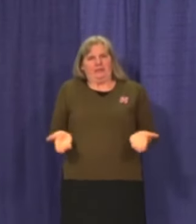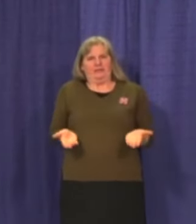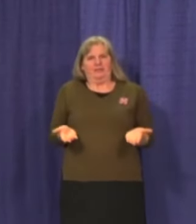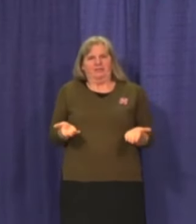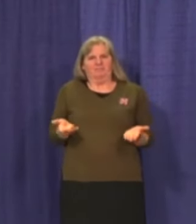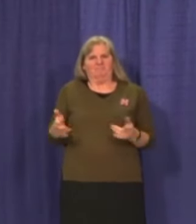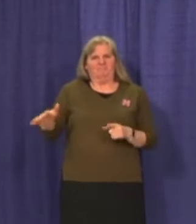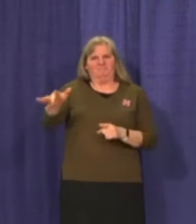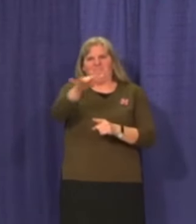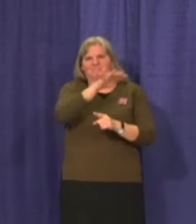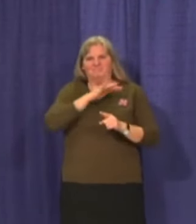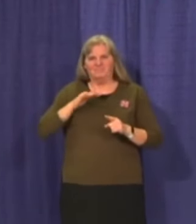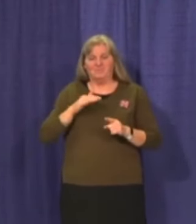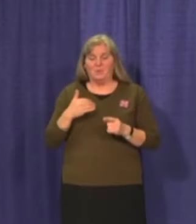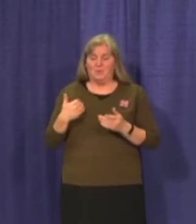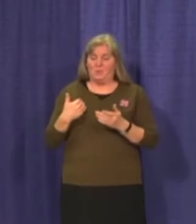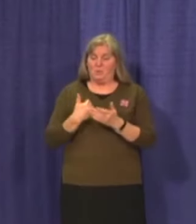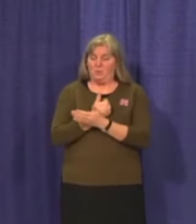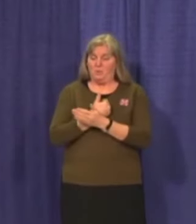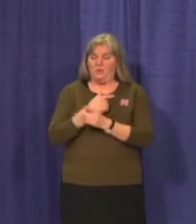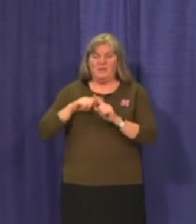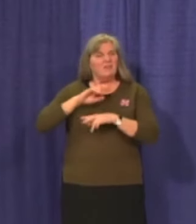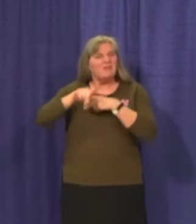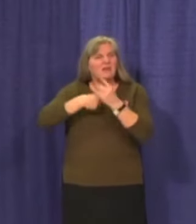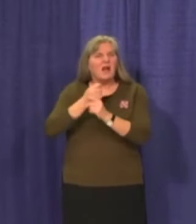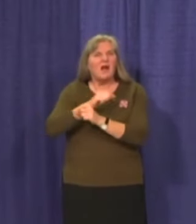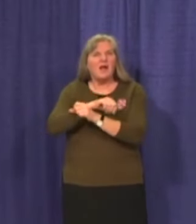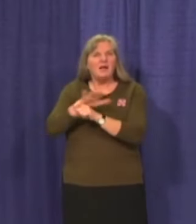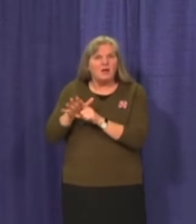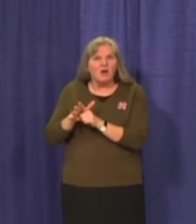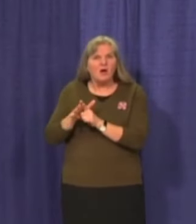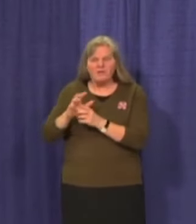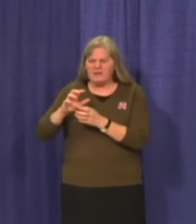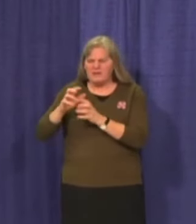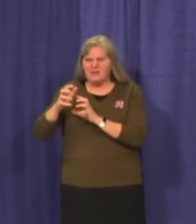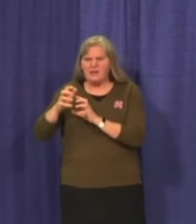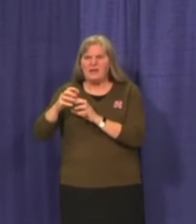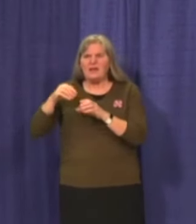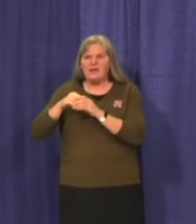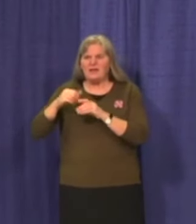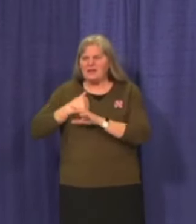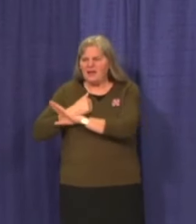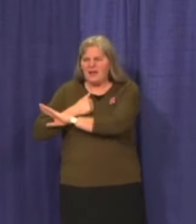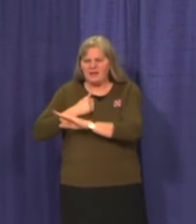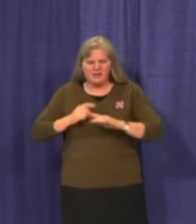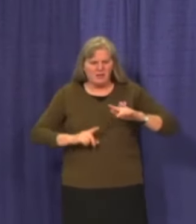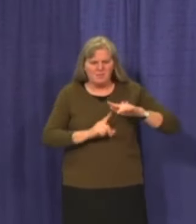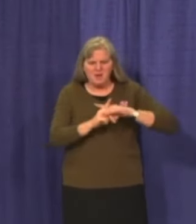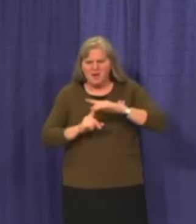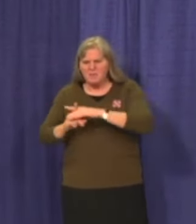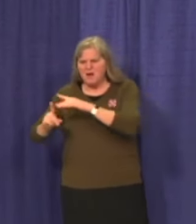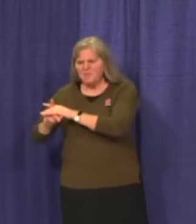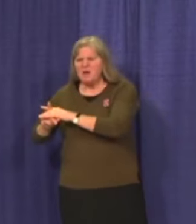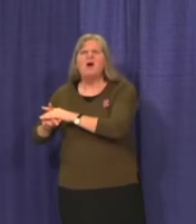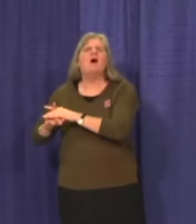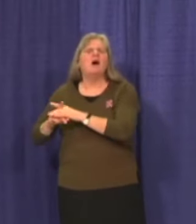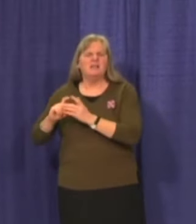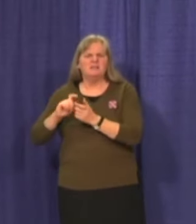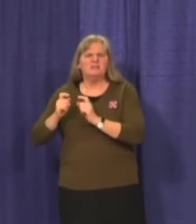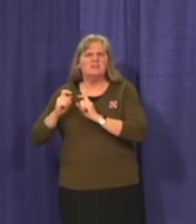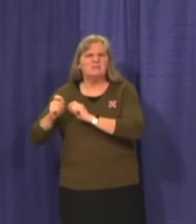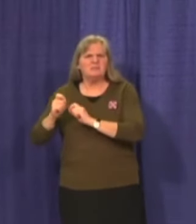News of new variants of the virus showing up in Canada are a clear reminder that this continues to be a dynamic